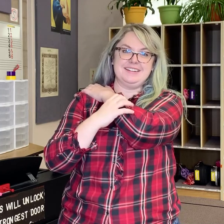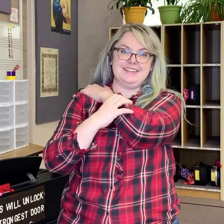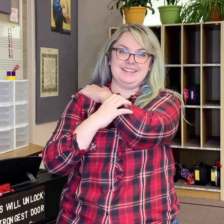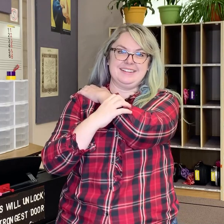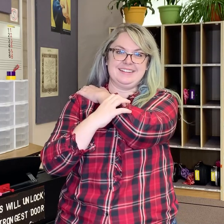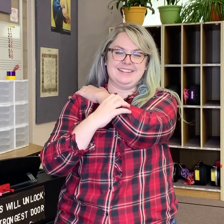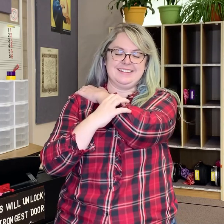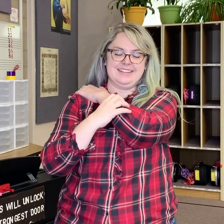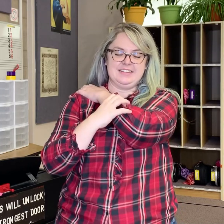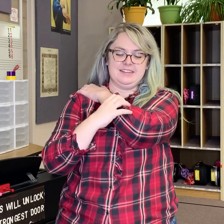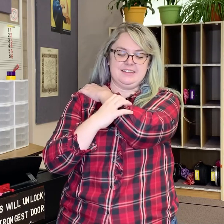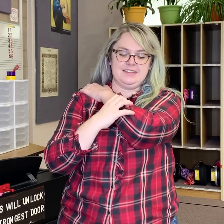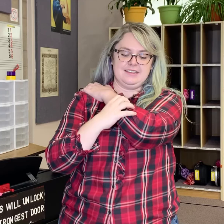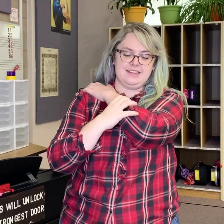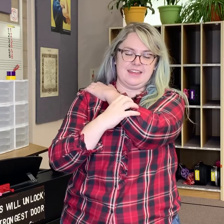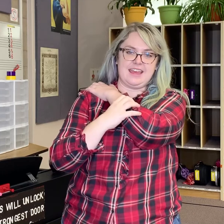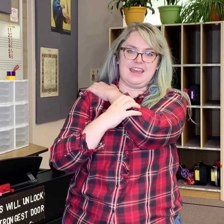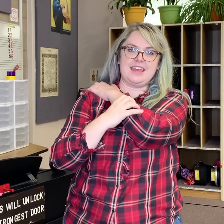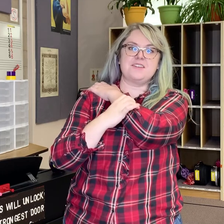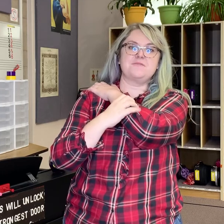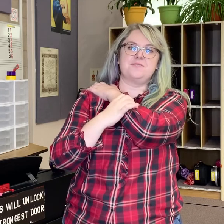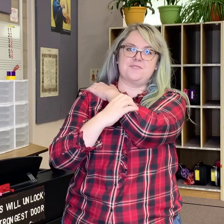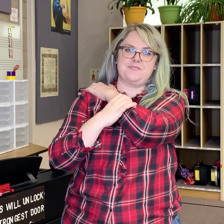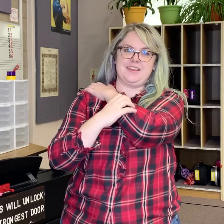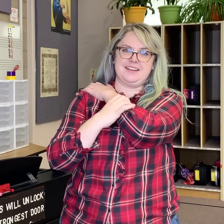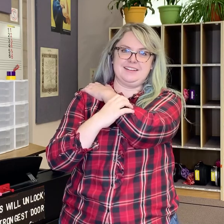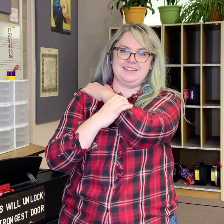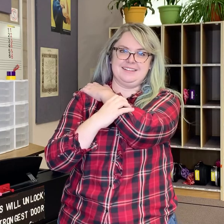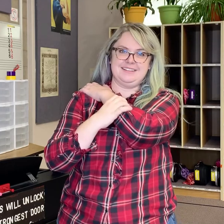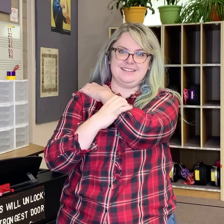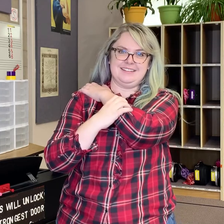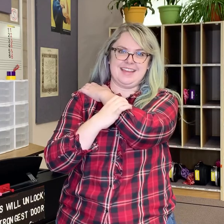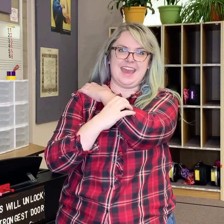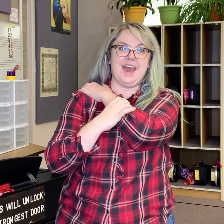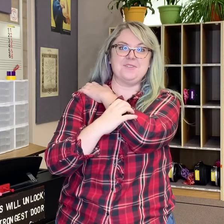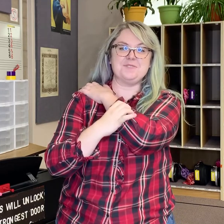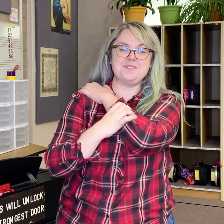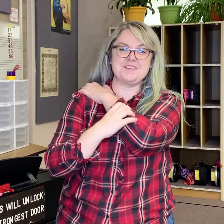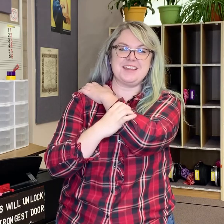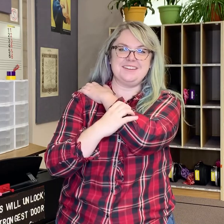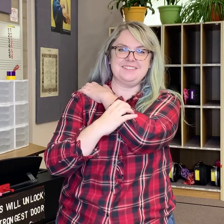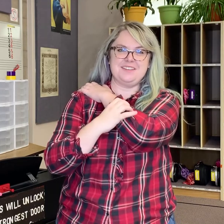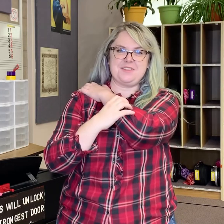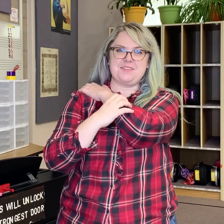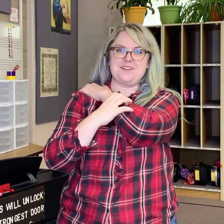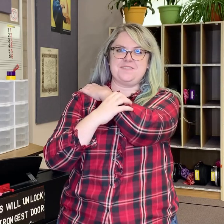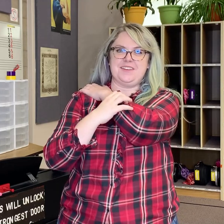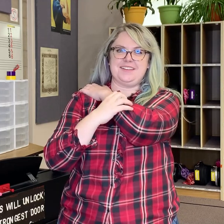and fourth finger. Out of order now. Third finger,